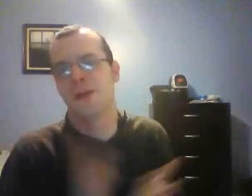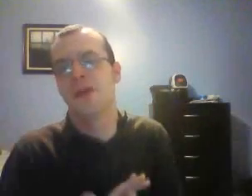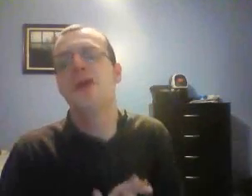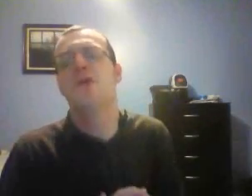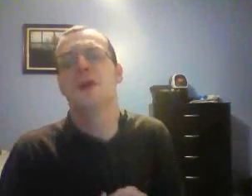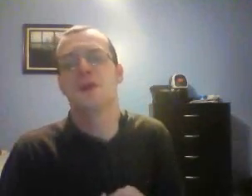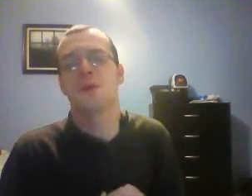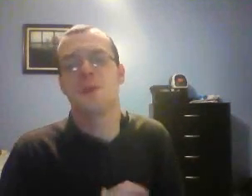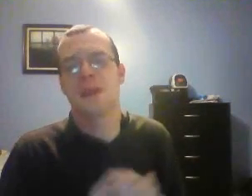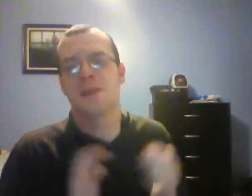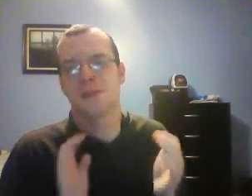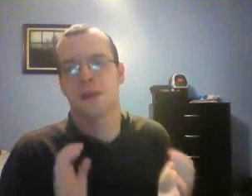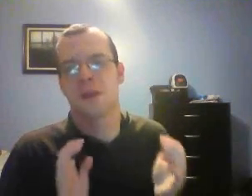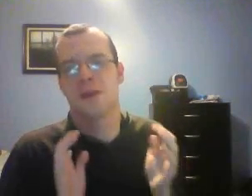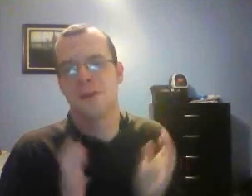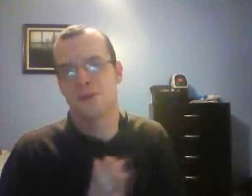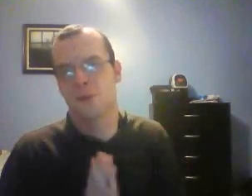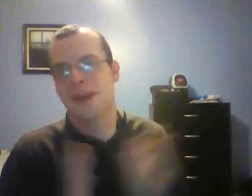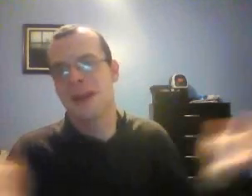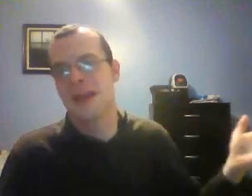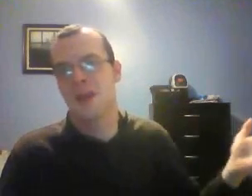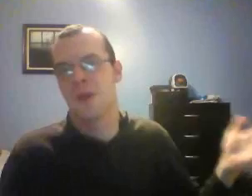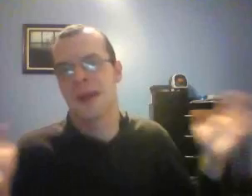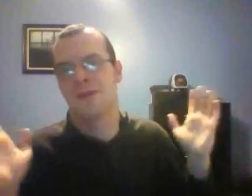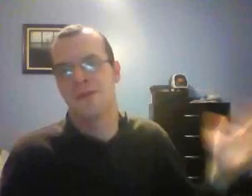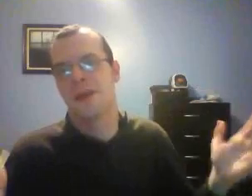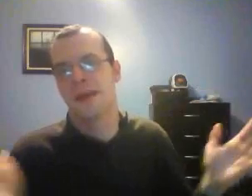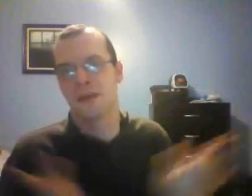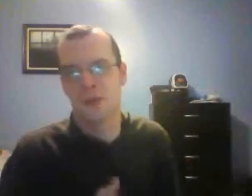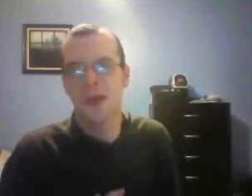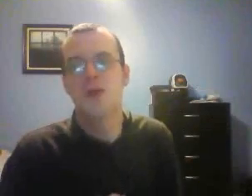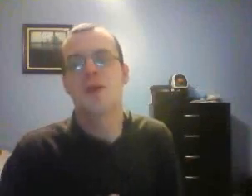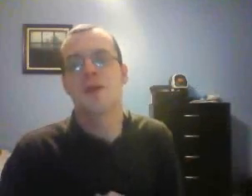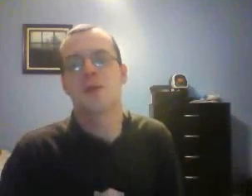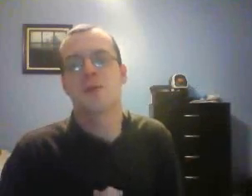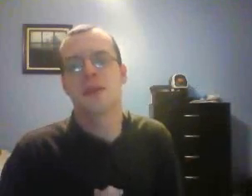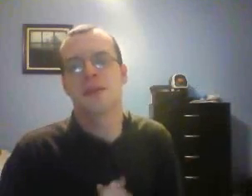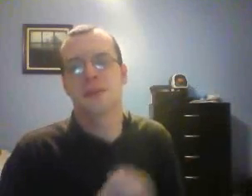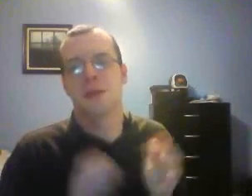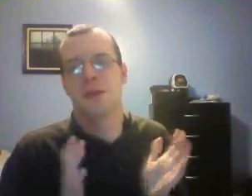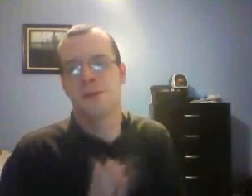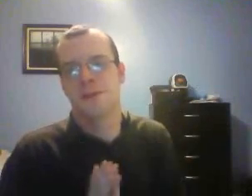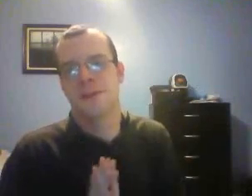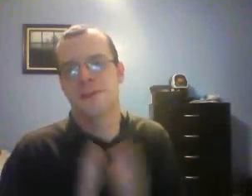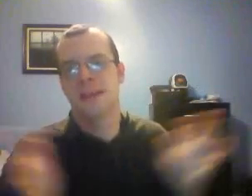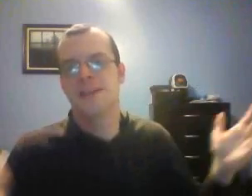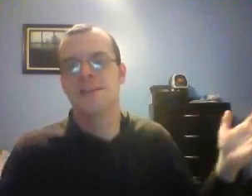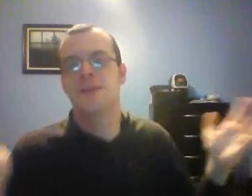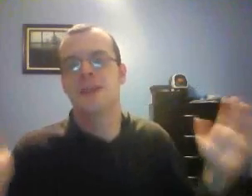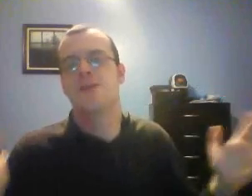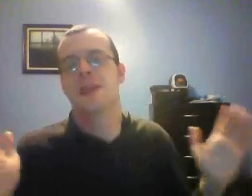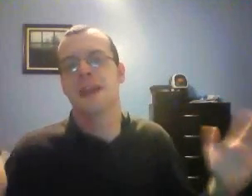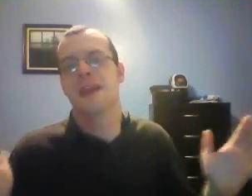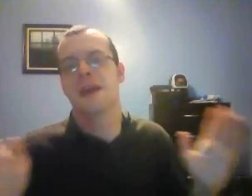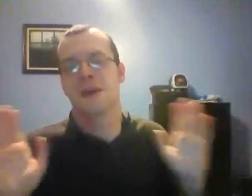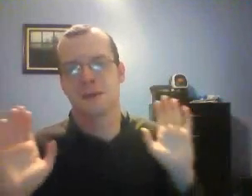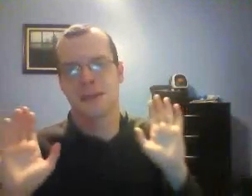out what your opinions are on this. Read, hear, and find out what your opinions are on this. And it's easier than ever to get in on our